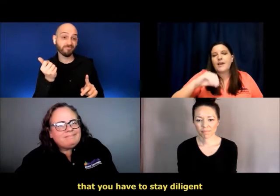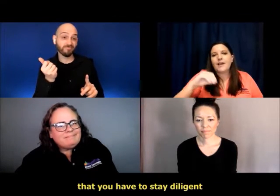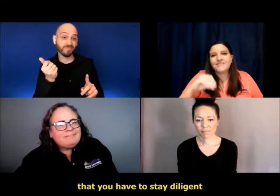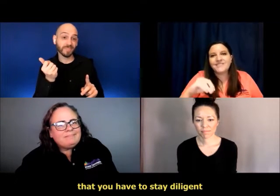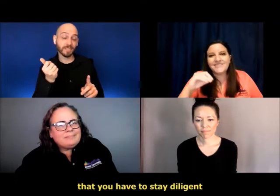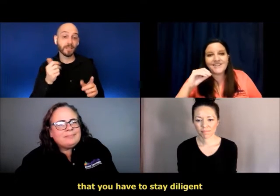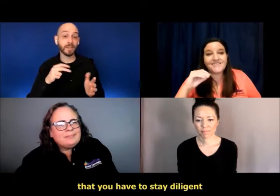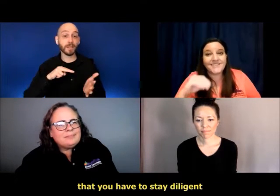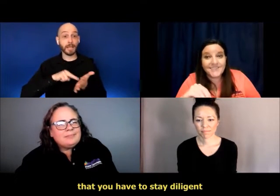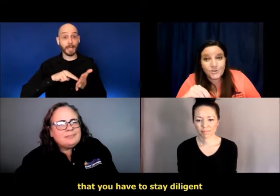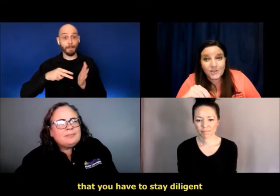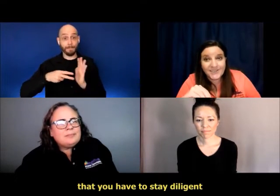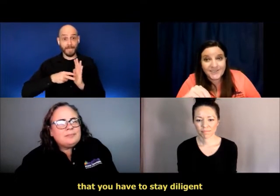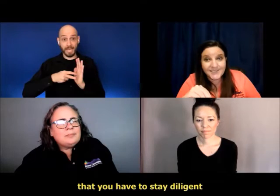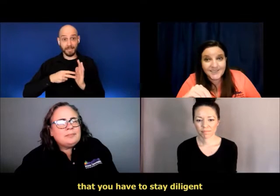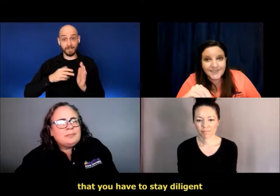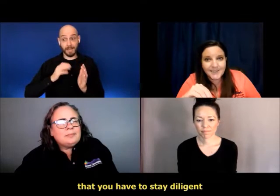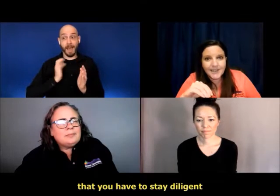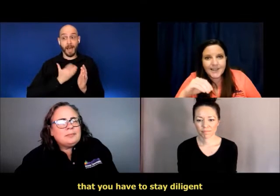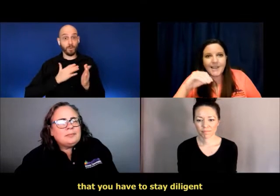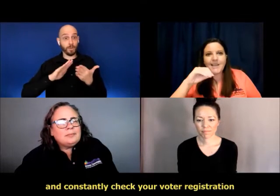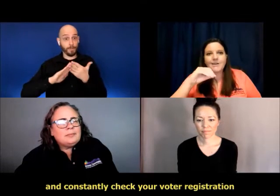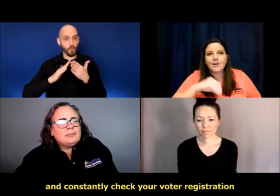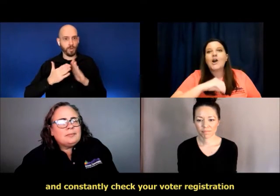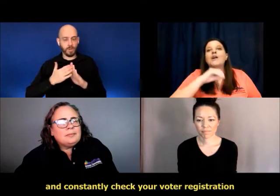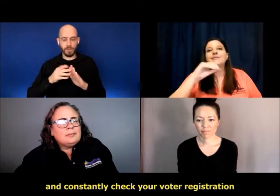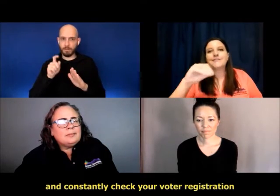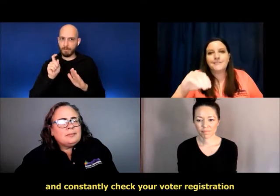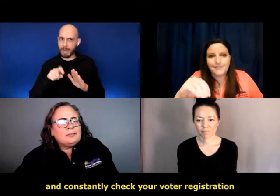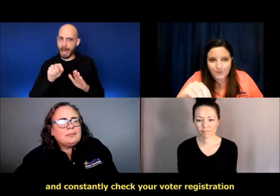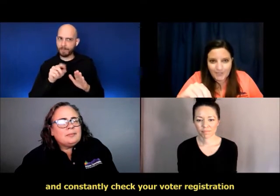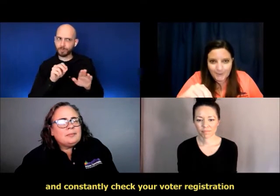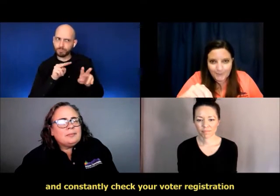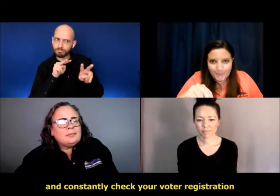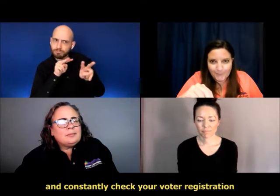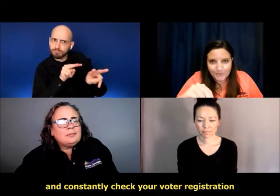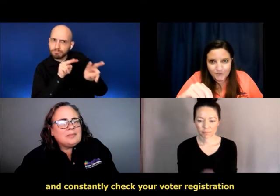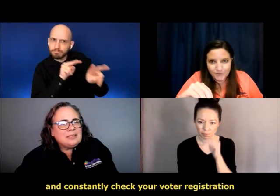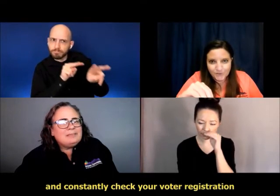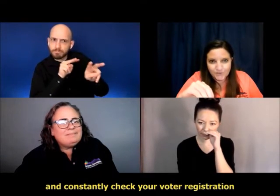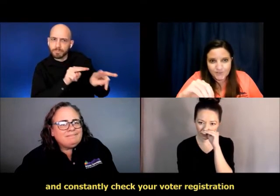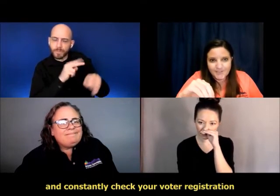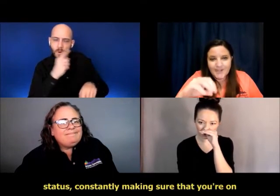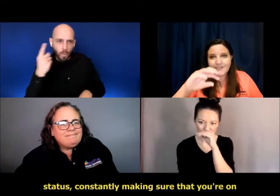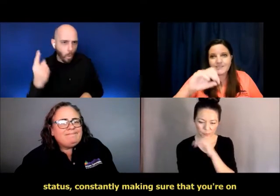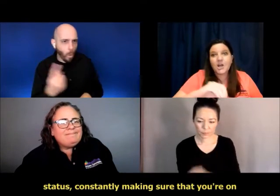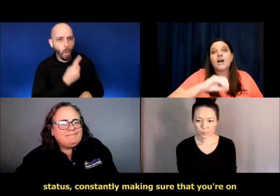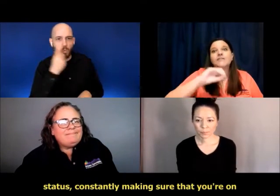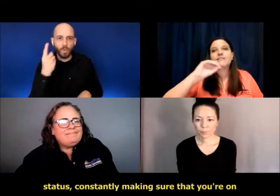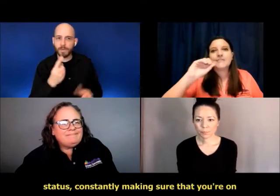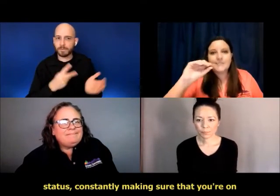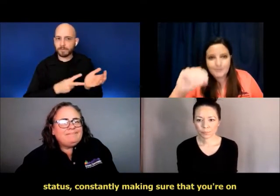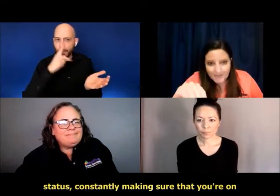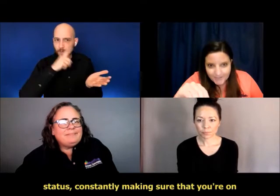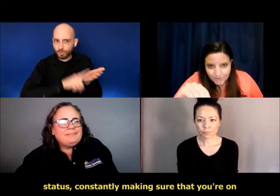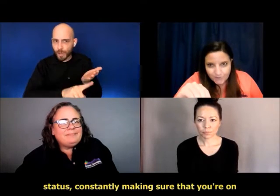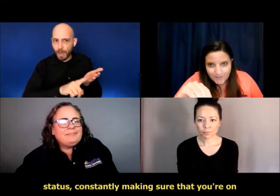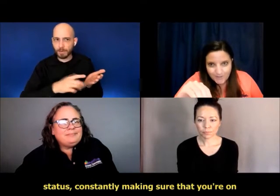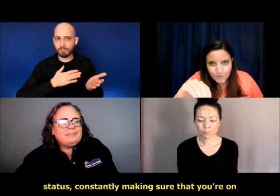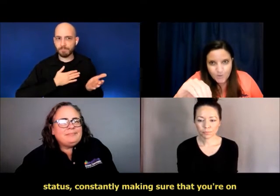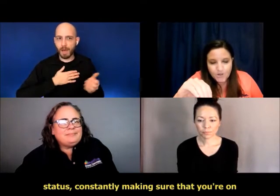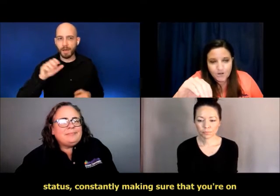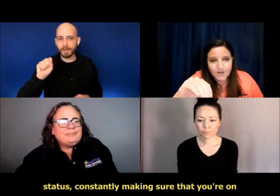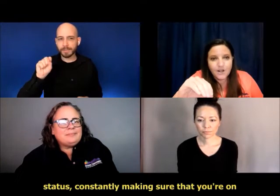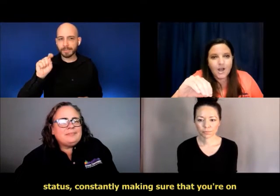that you have to stay diligent and constantly check your voter registration status, constantly making